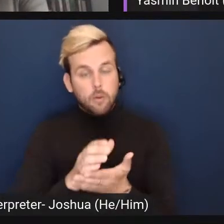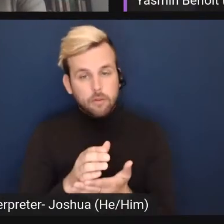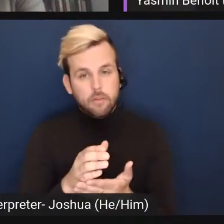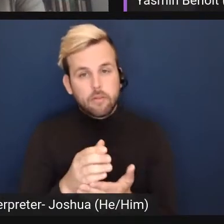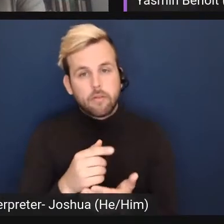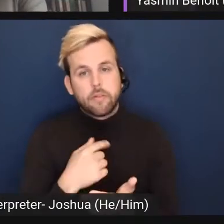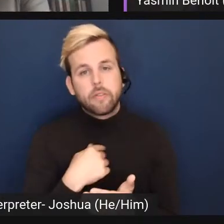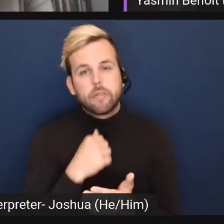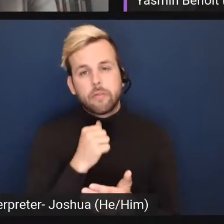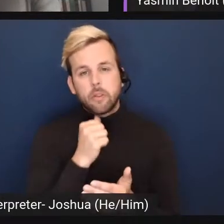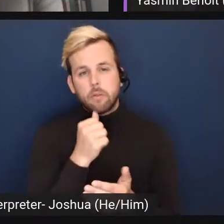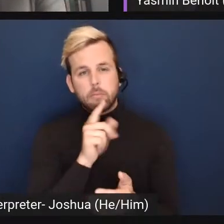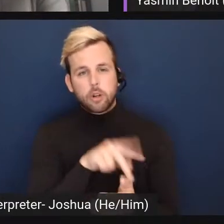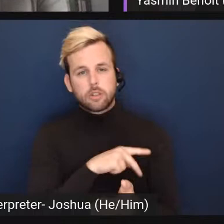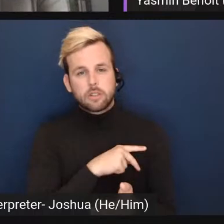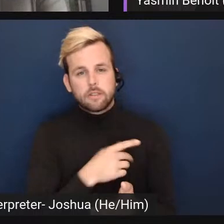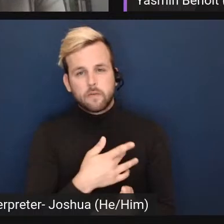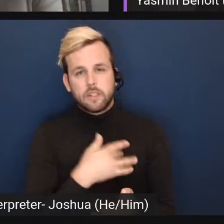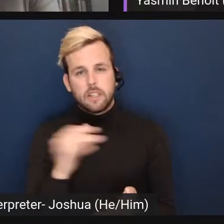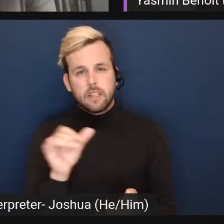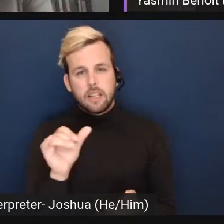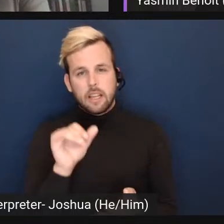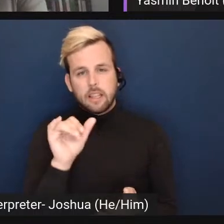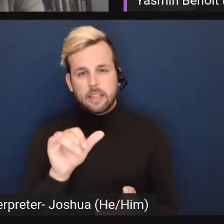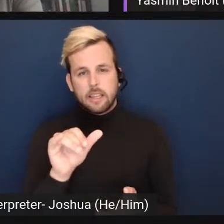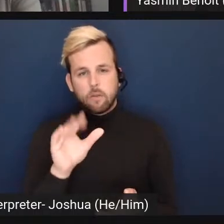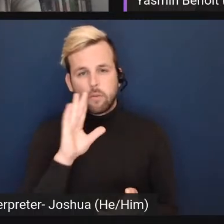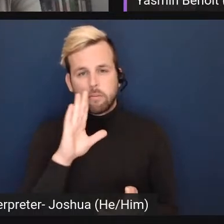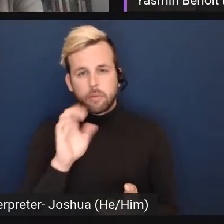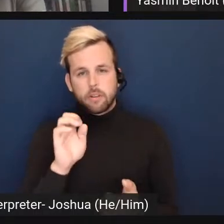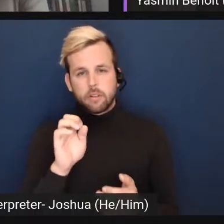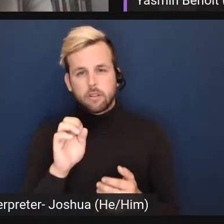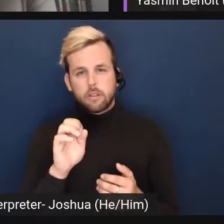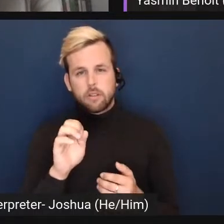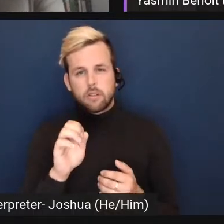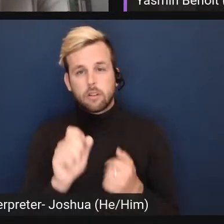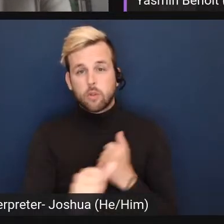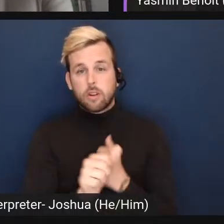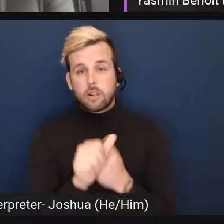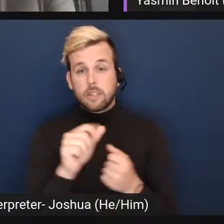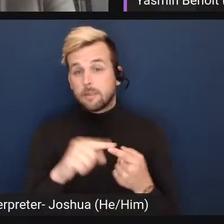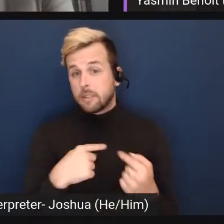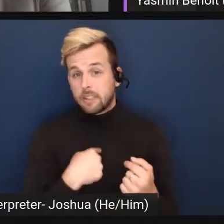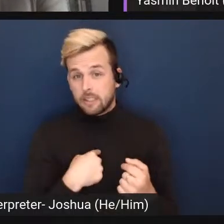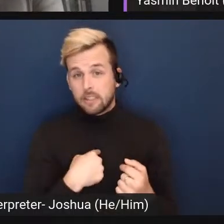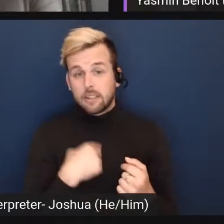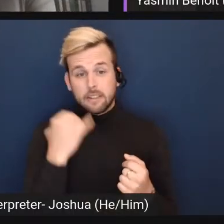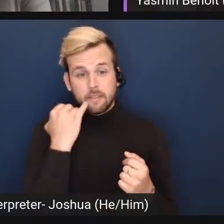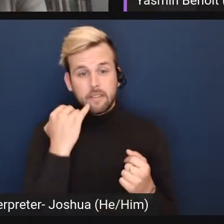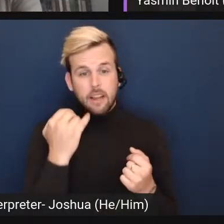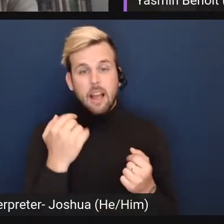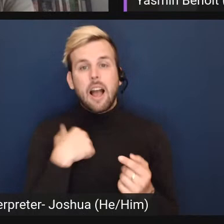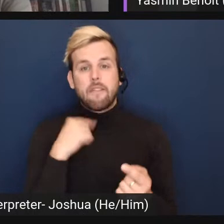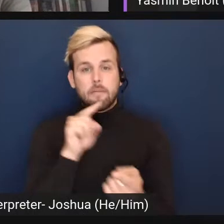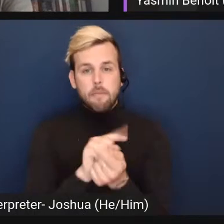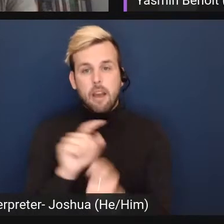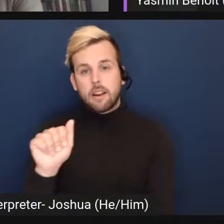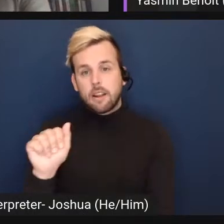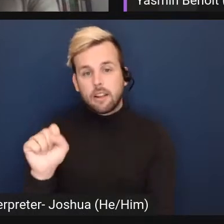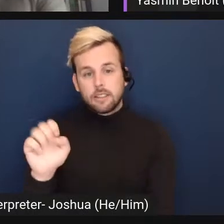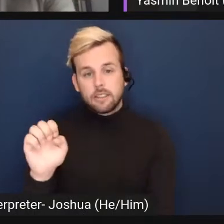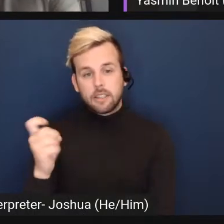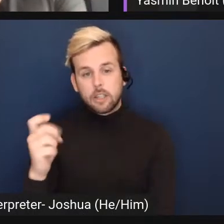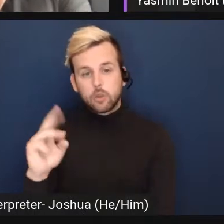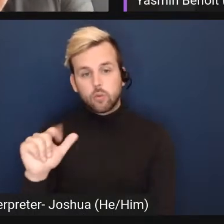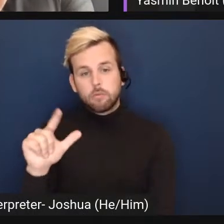personally feel like that would be personally threatening to me if, I mean, I've met asexual people, people that